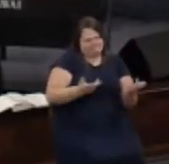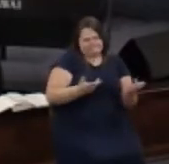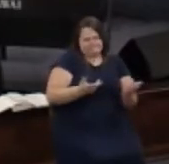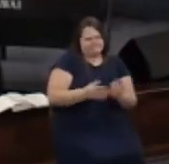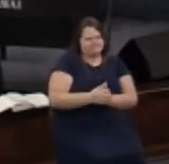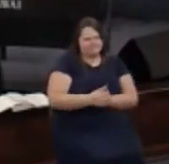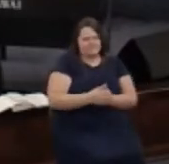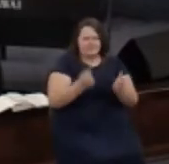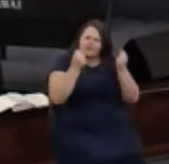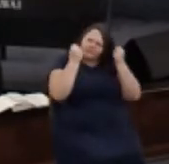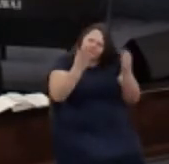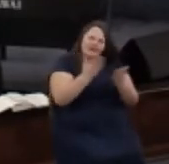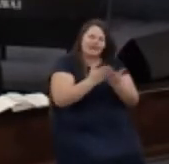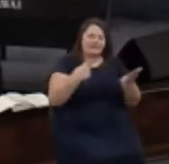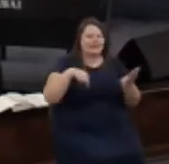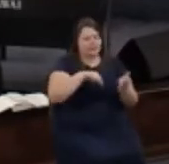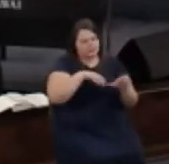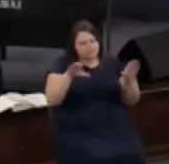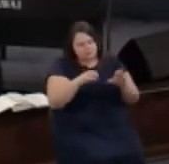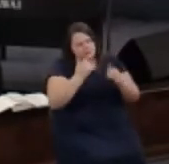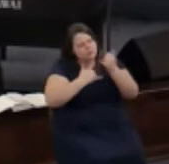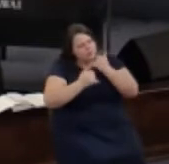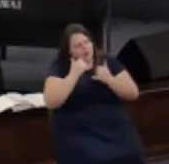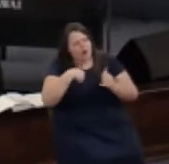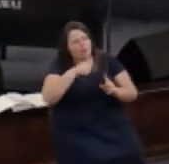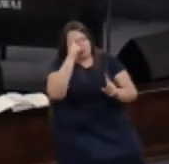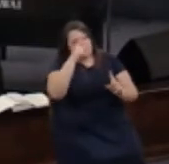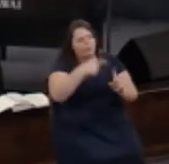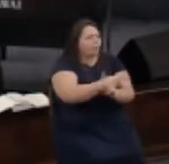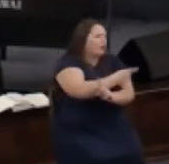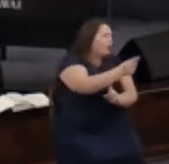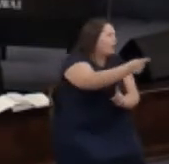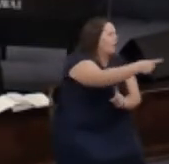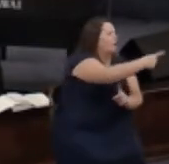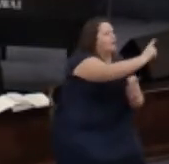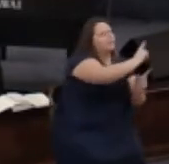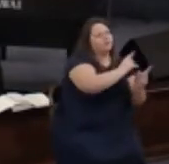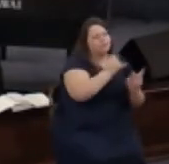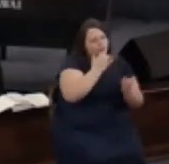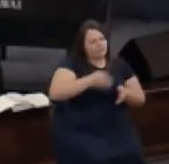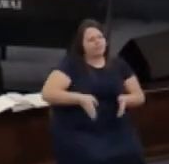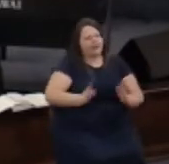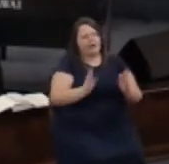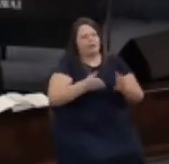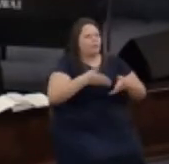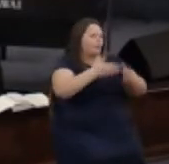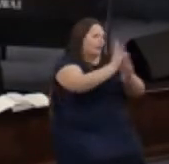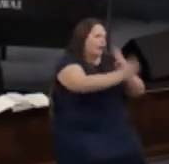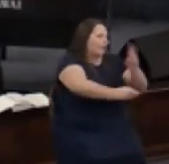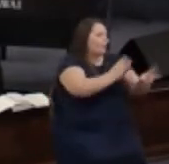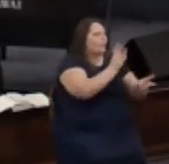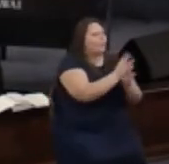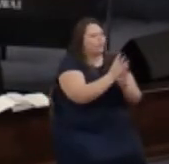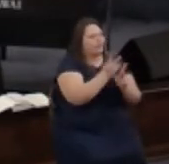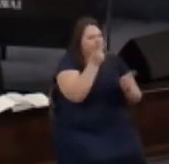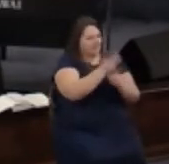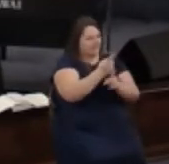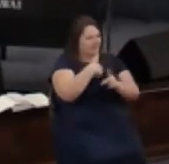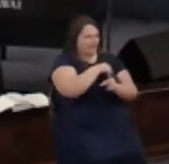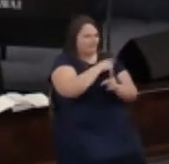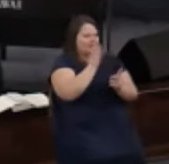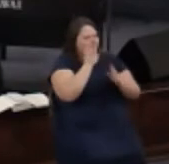we have many things that we do wrong we wander off we allow the world to keep us distracted and busy